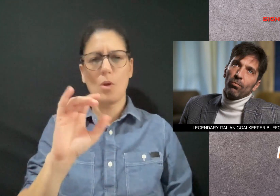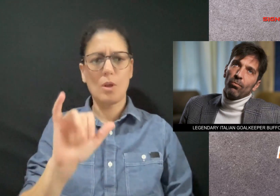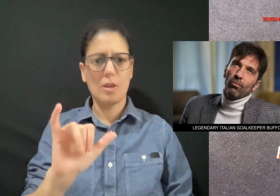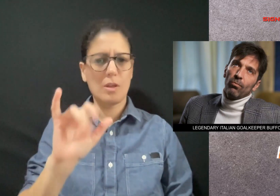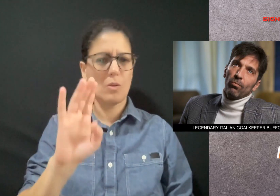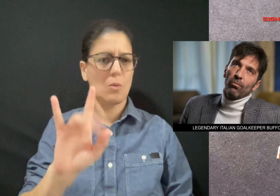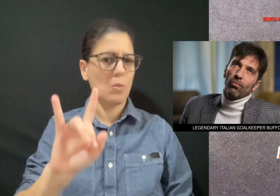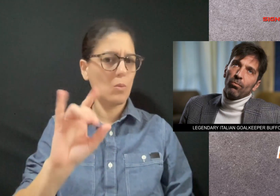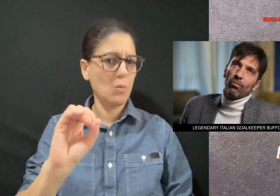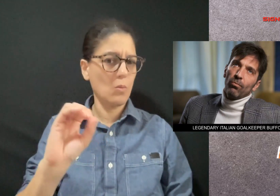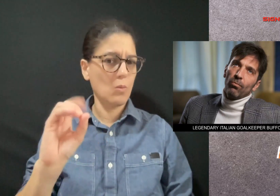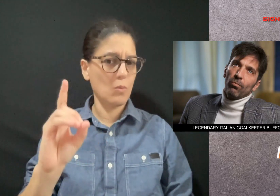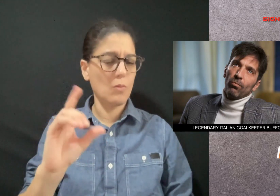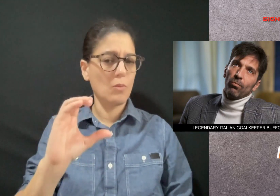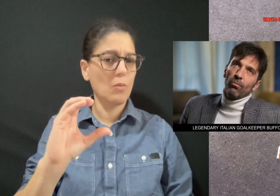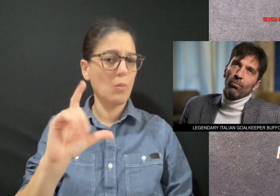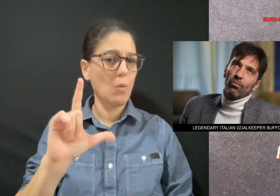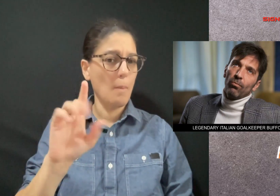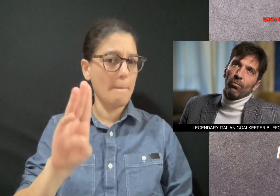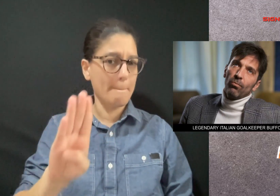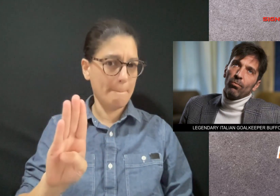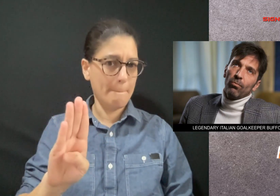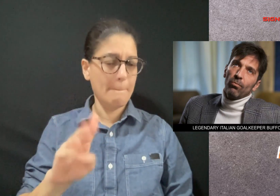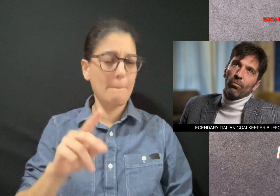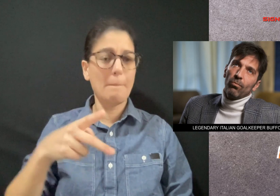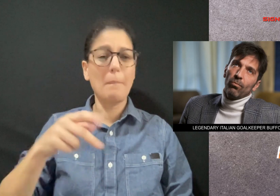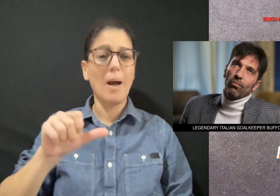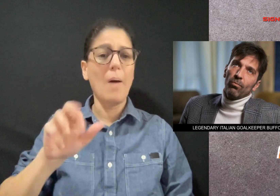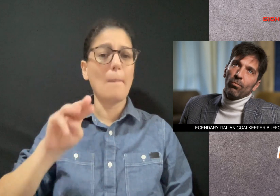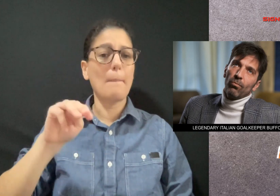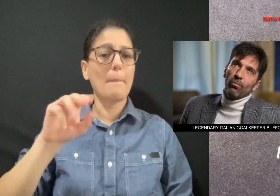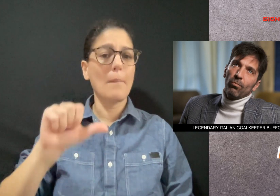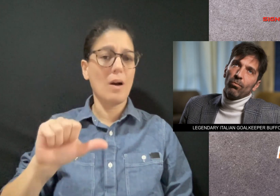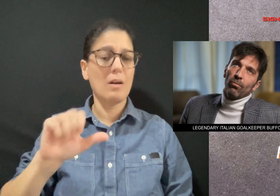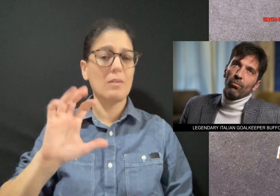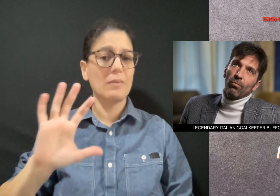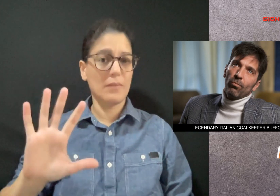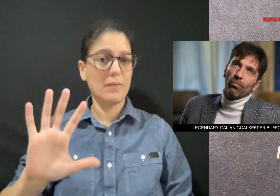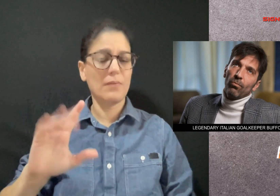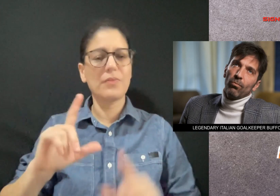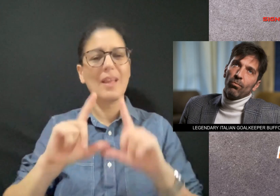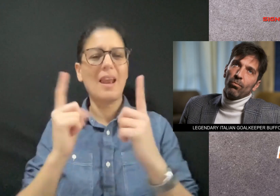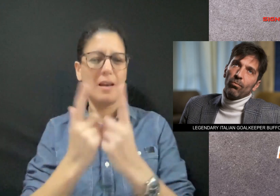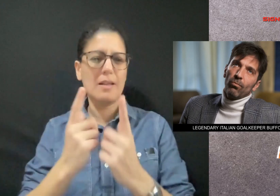he played his last two seasons at Boyhood Club Parma 5 in Serie B